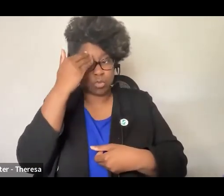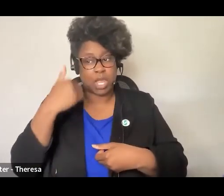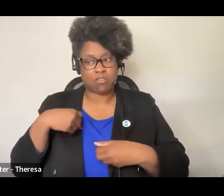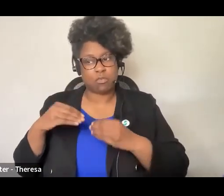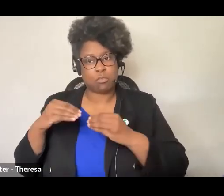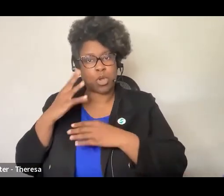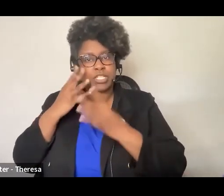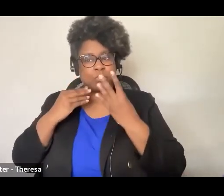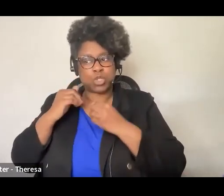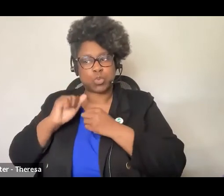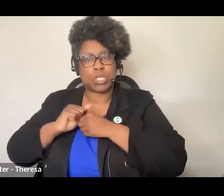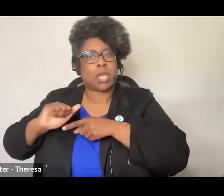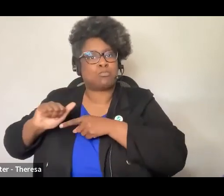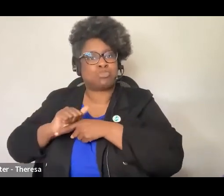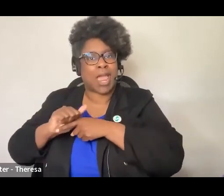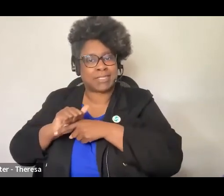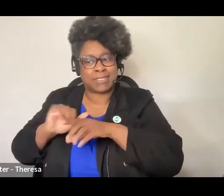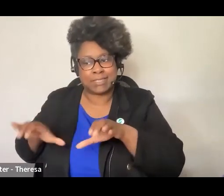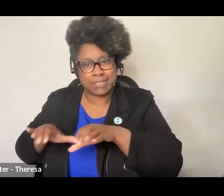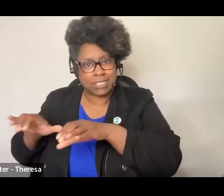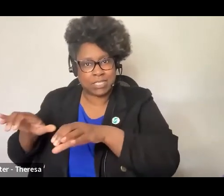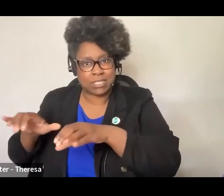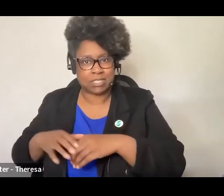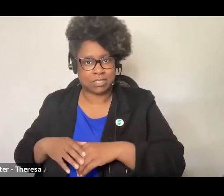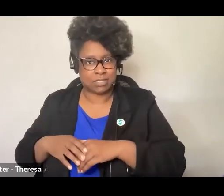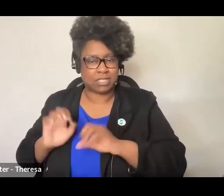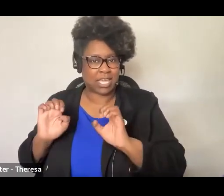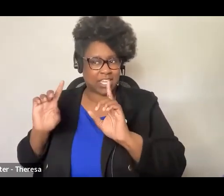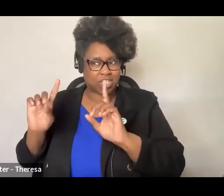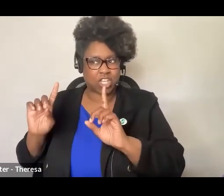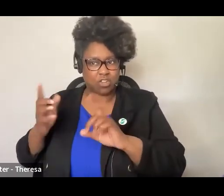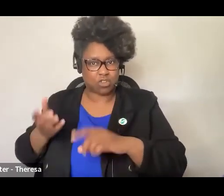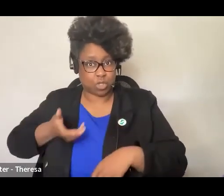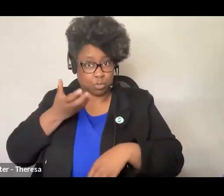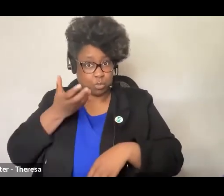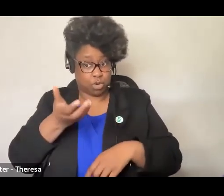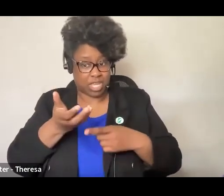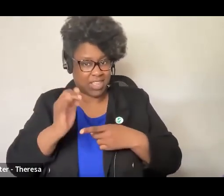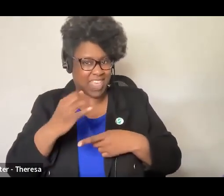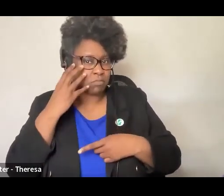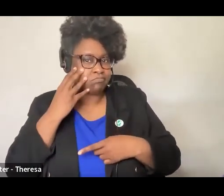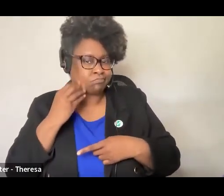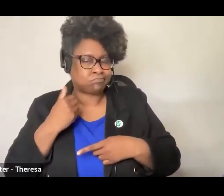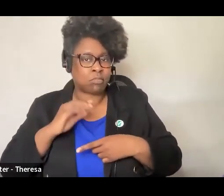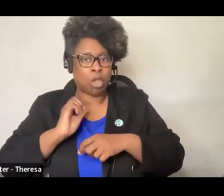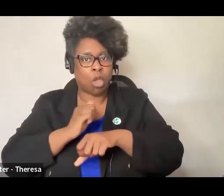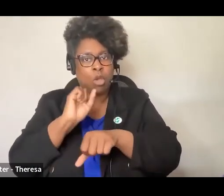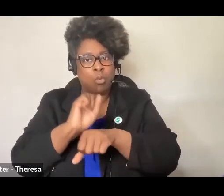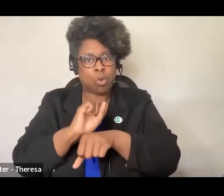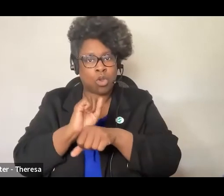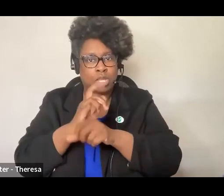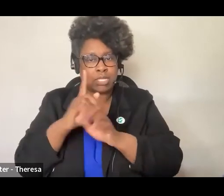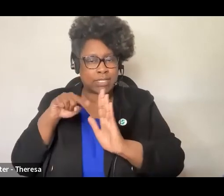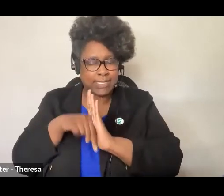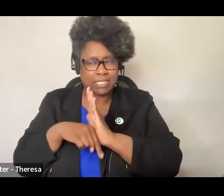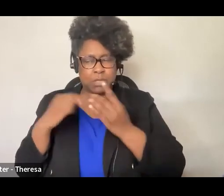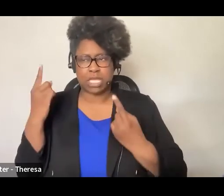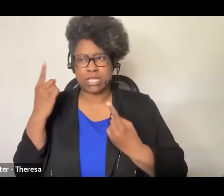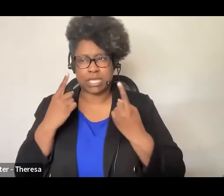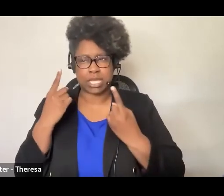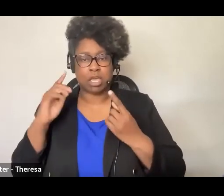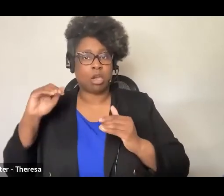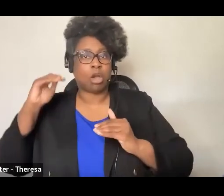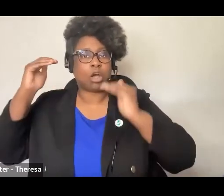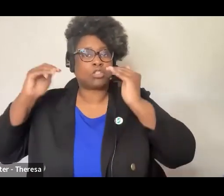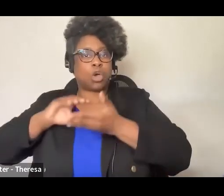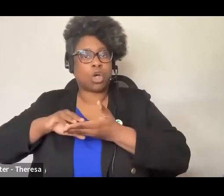domain and that I think is something that educators uniquely bring. Much of the work that we do is involved with deep thinking about how adult learners learn,